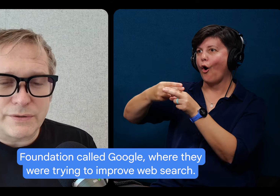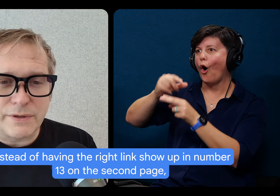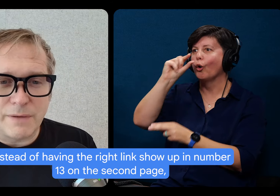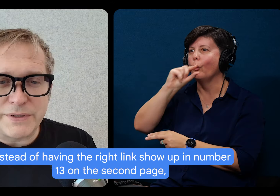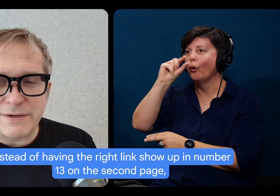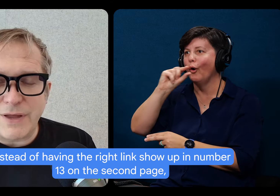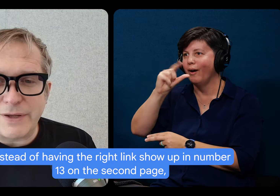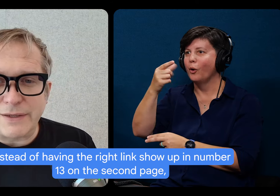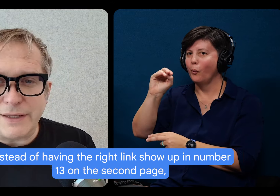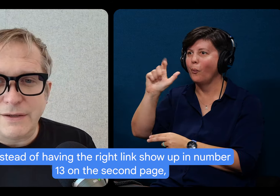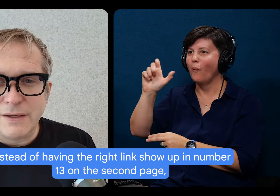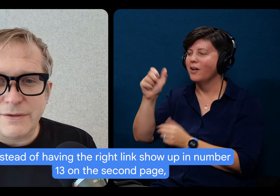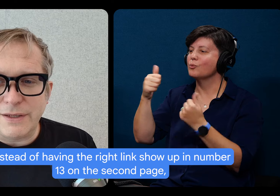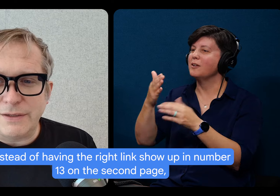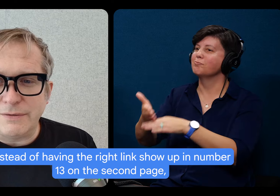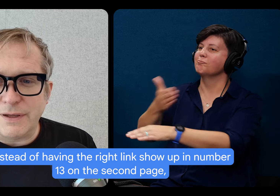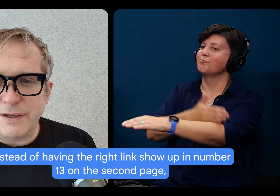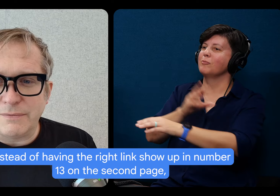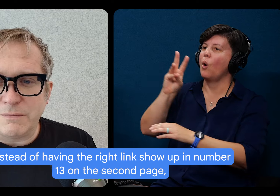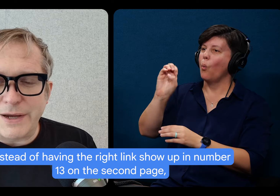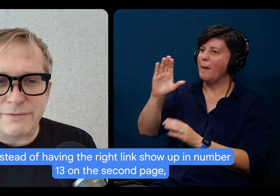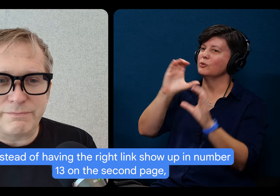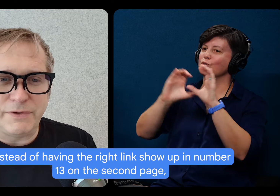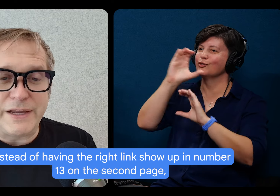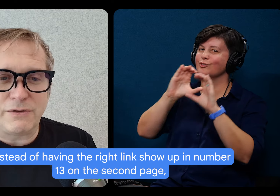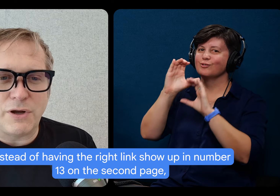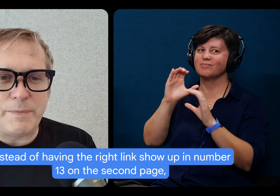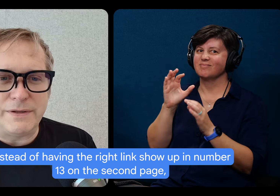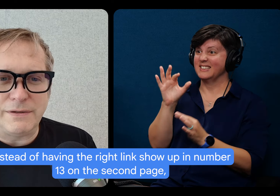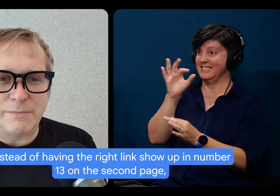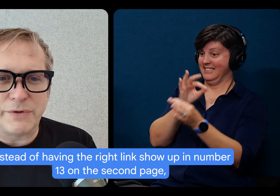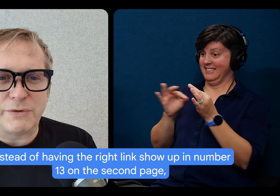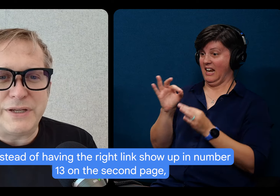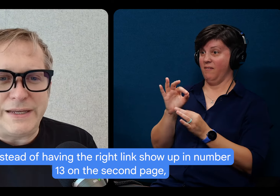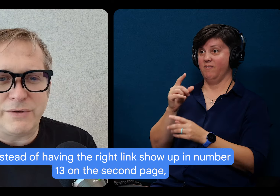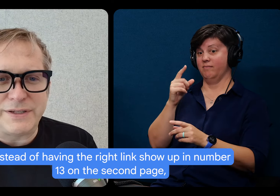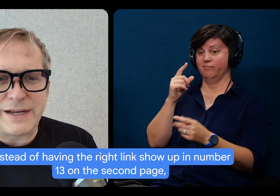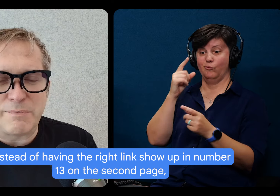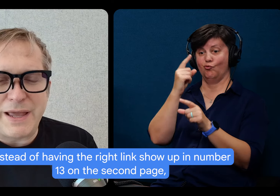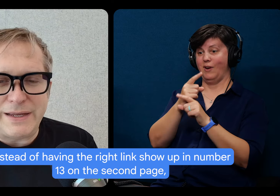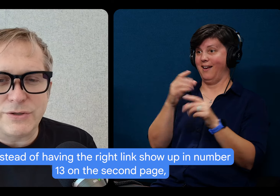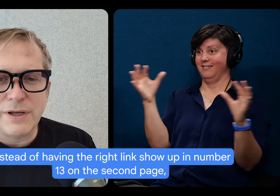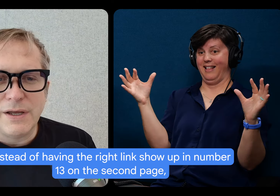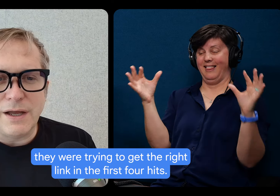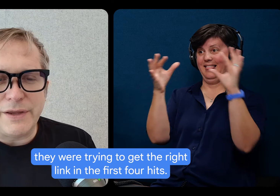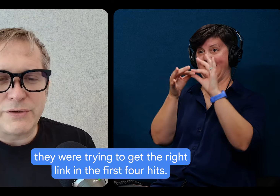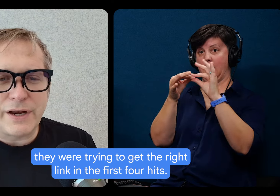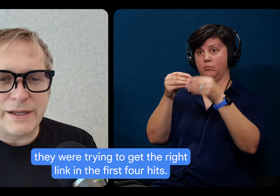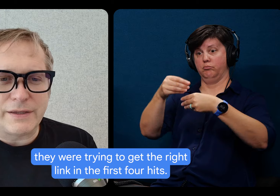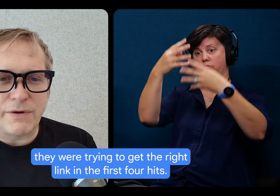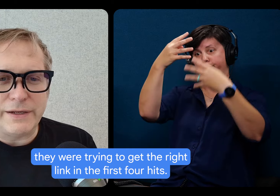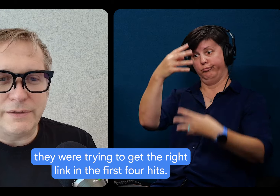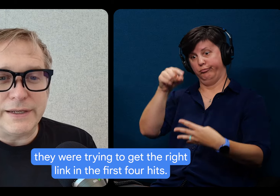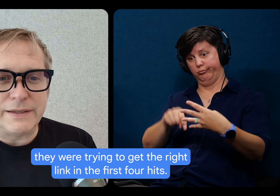search. Instead of having the right link show up in number 13 on the second page, they were